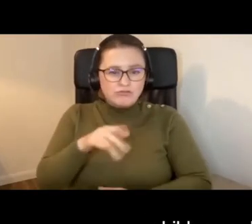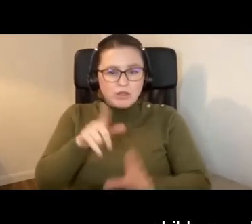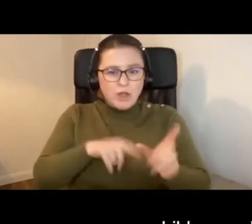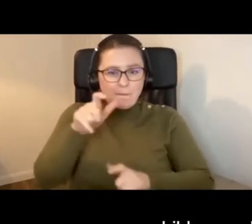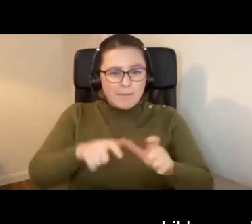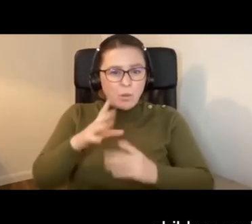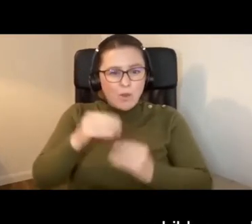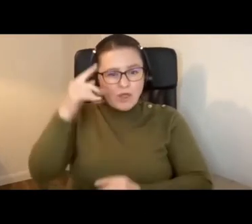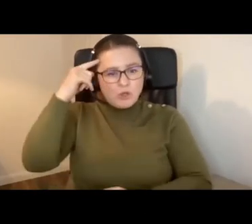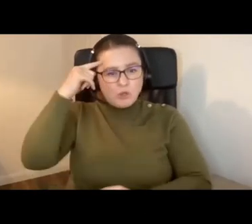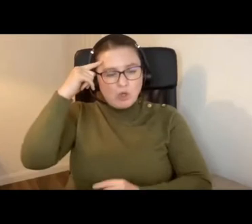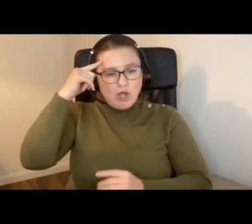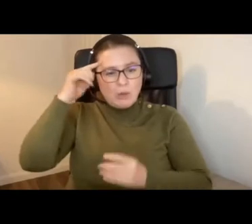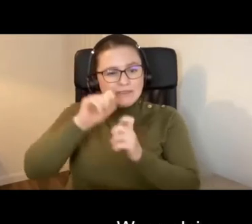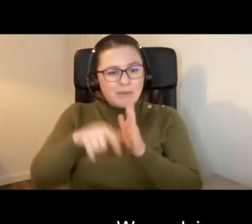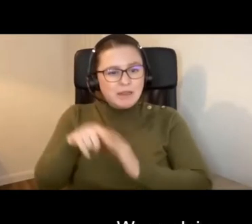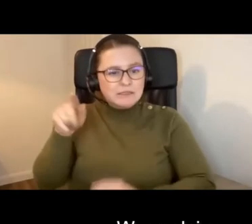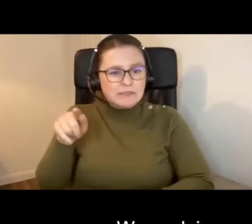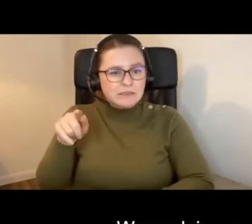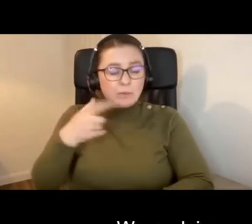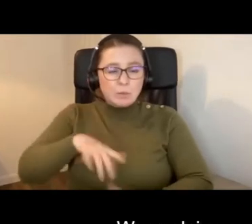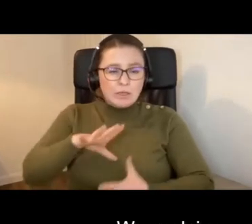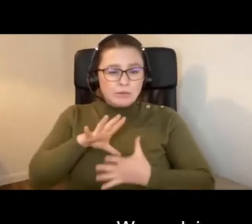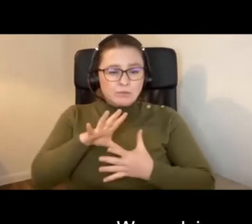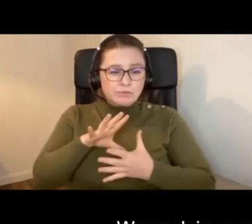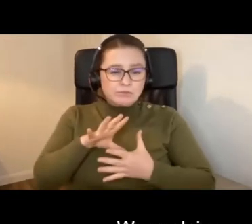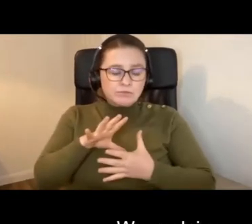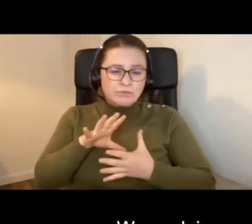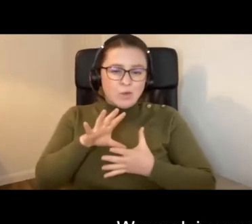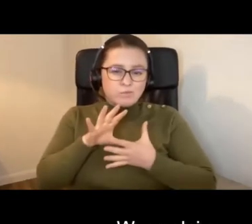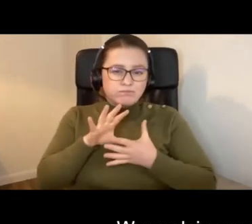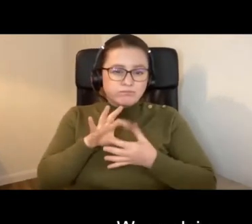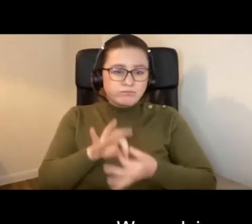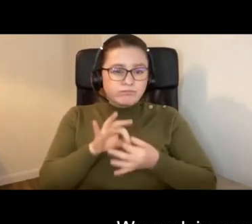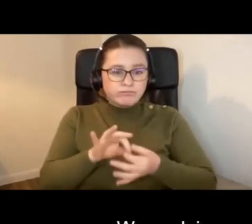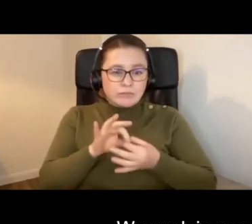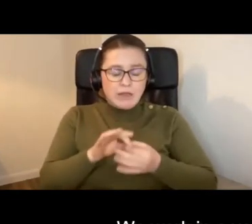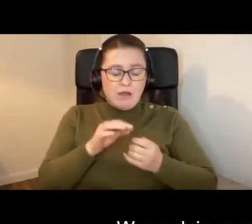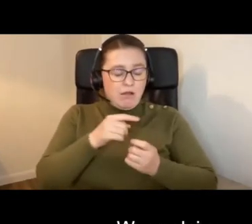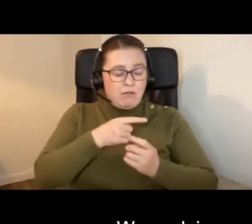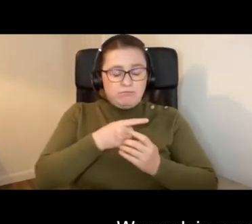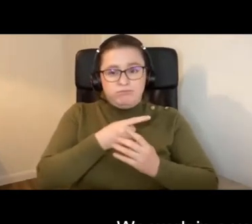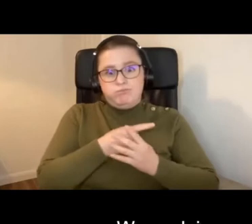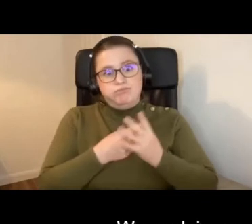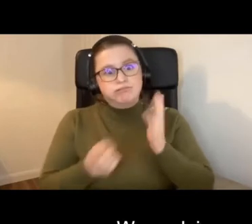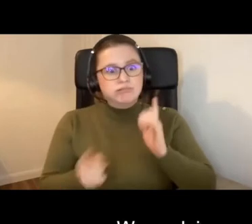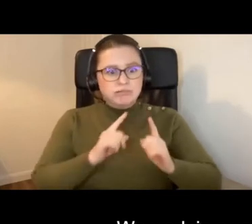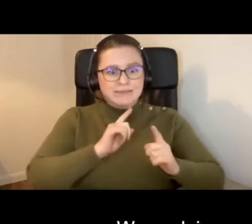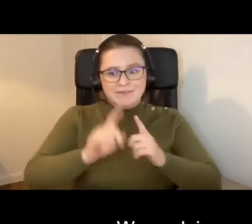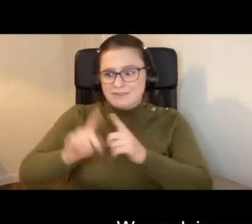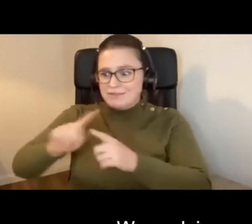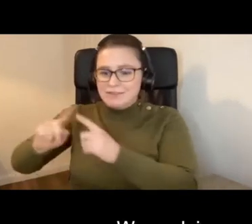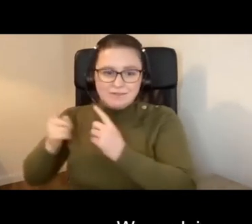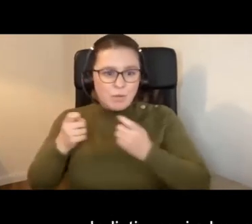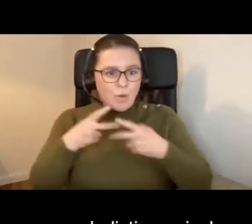neurodisabilities. We work in a very transdisciplinary way, integrating therapy and